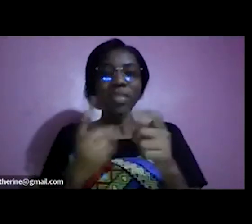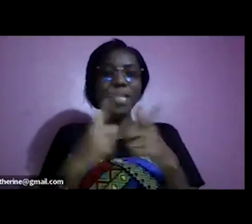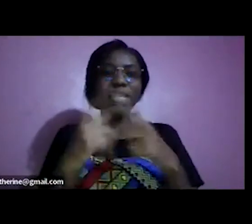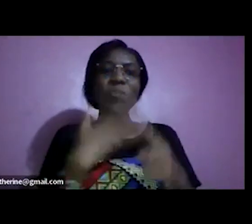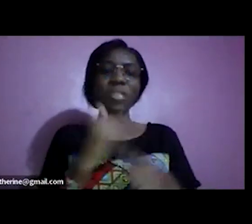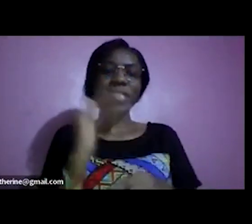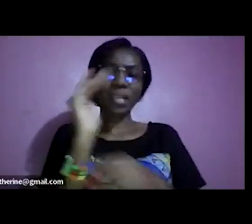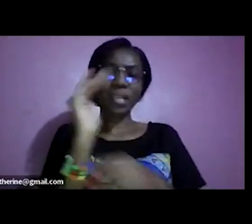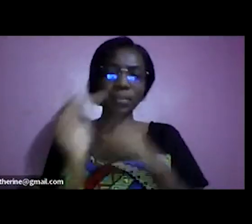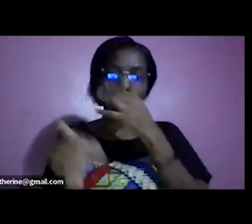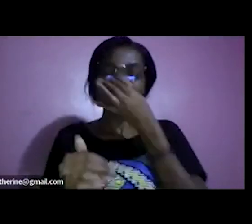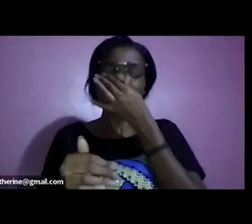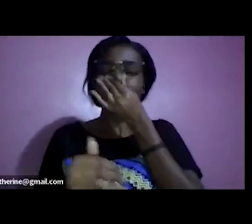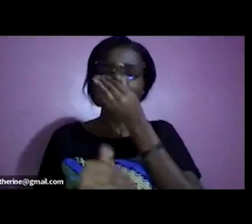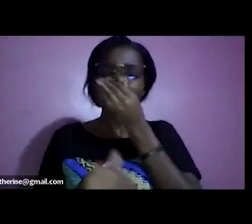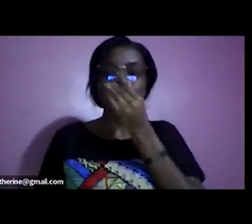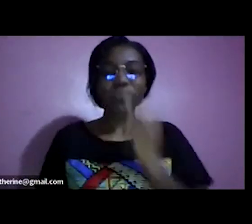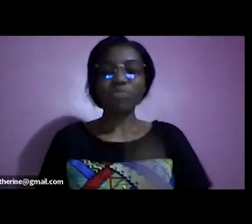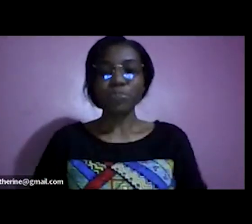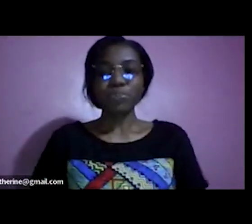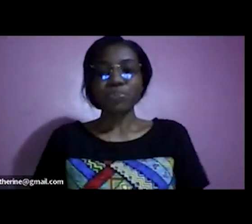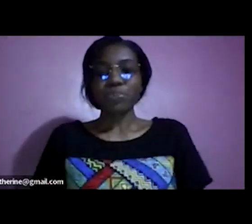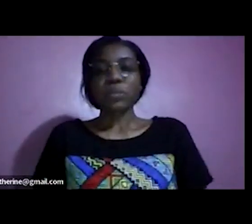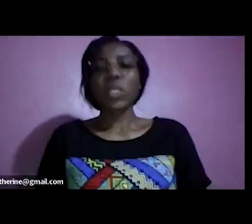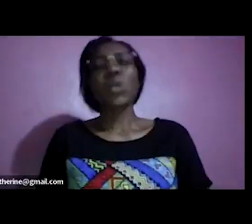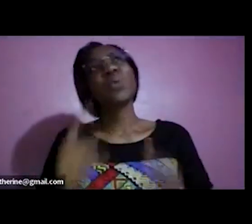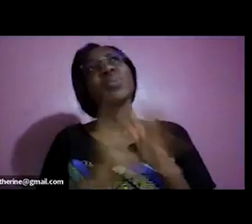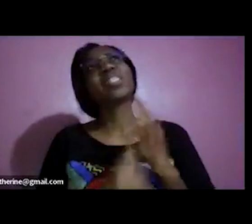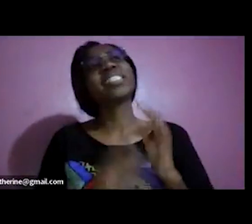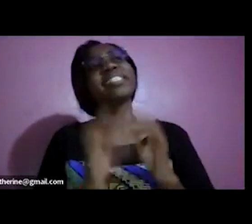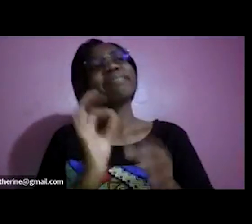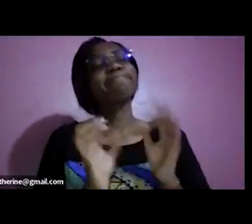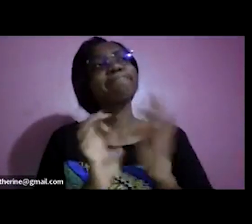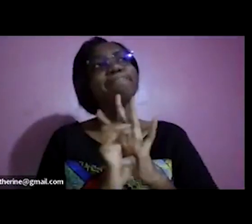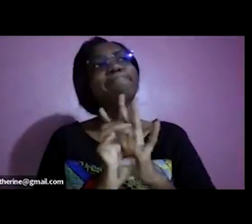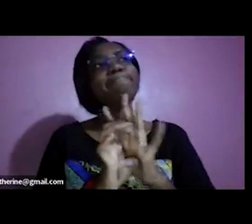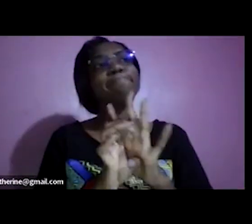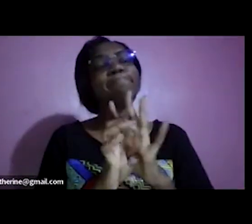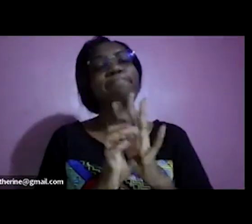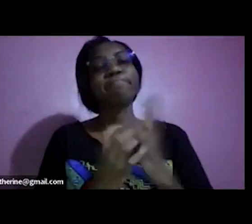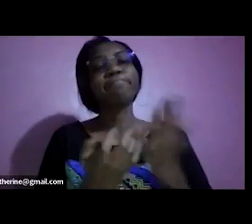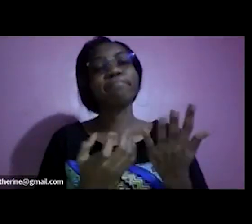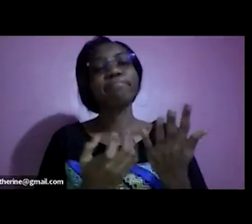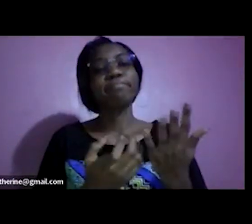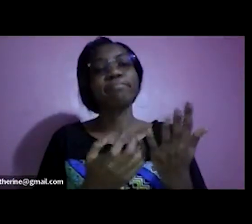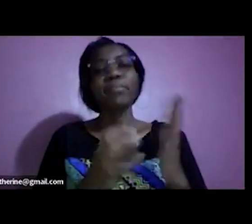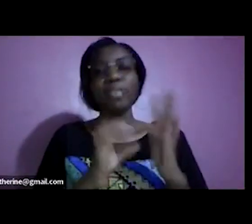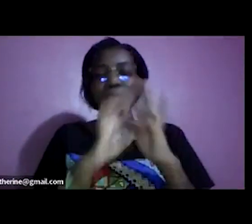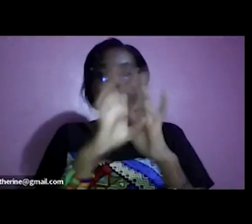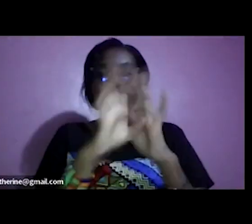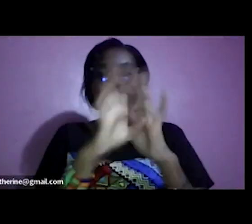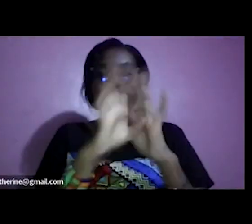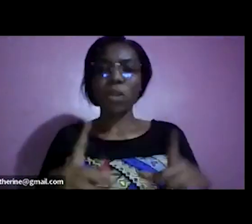um what if what if uh for example you for those people who are living beyond their means